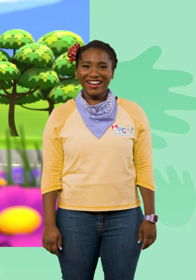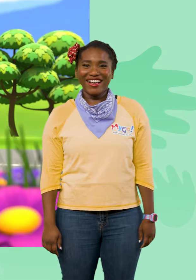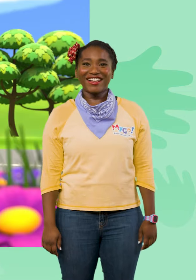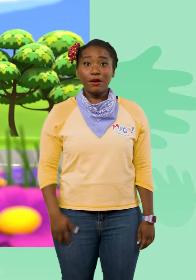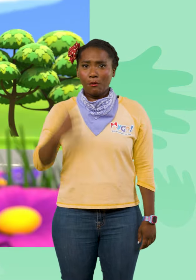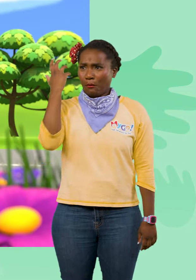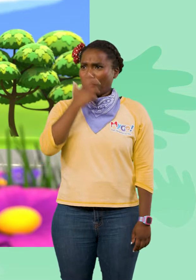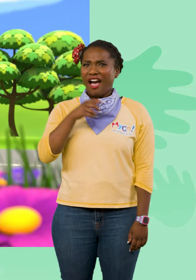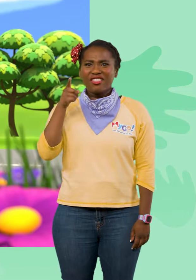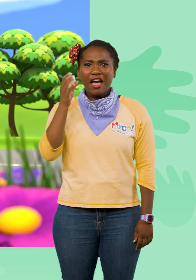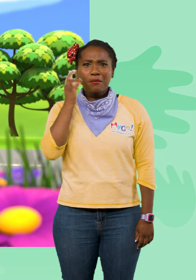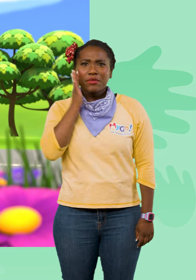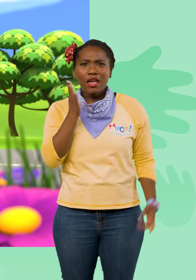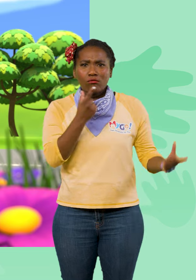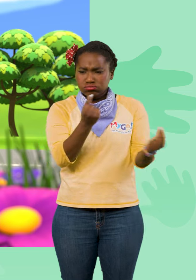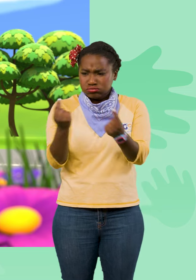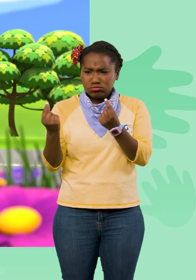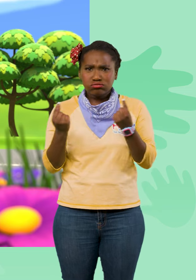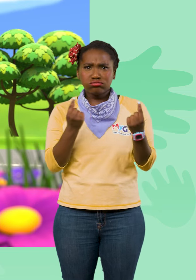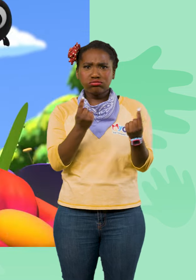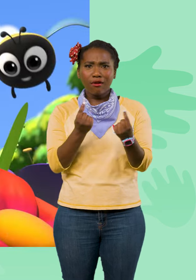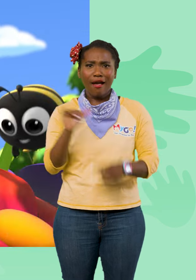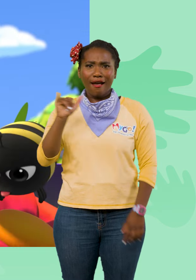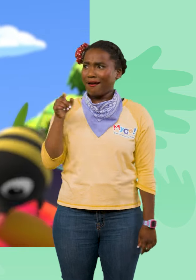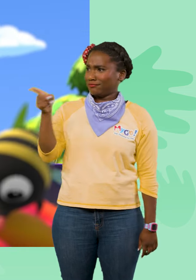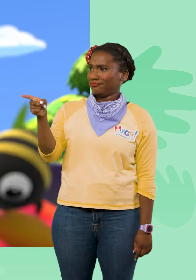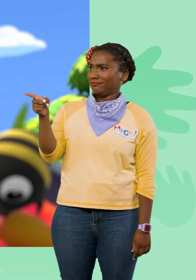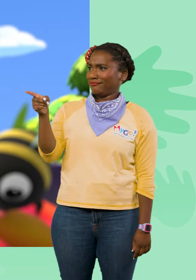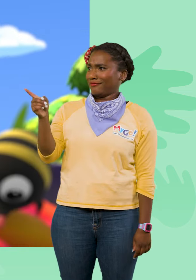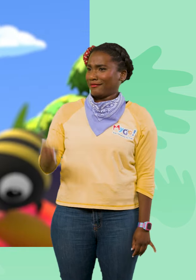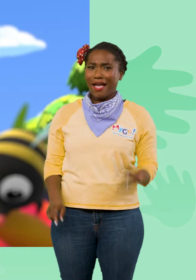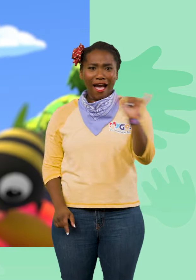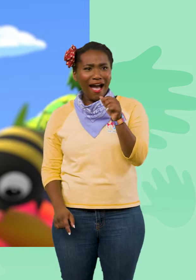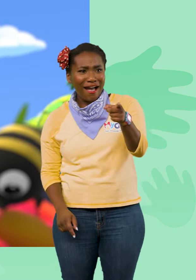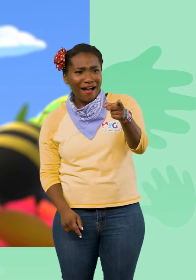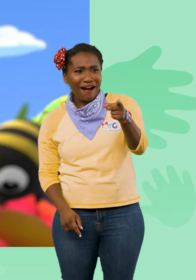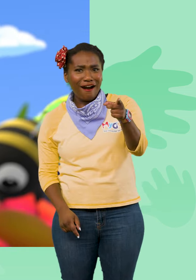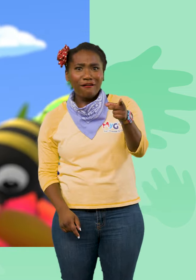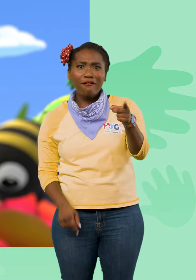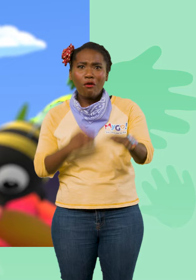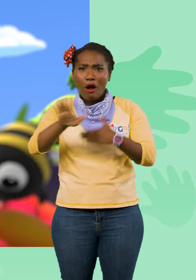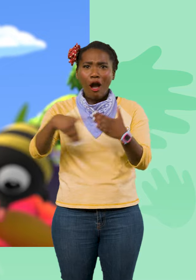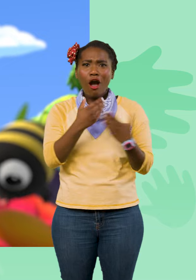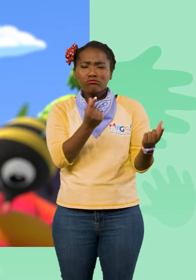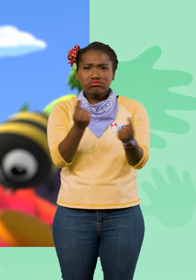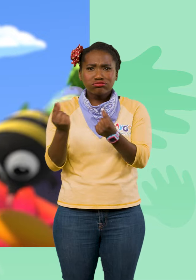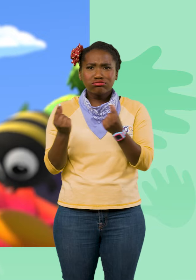Wow, that beast sure seems busy. And so does that one. And that one, too. They're all so busy.